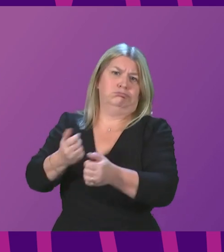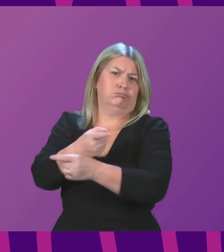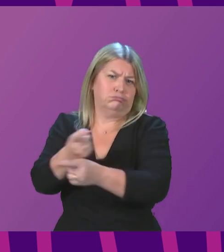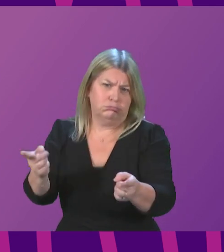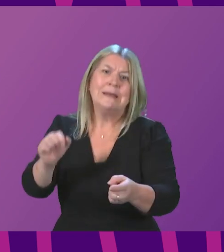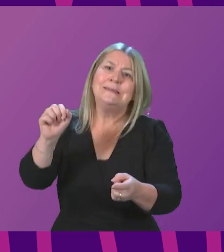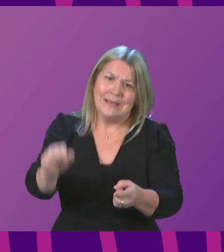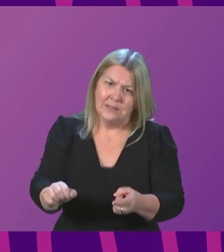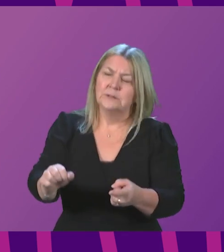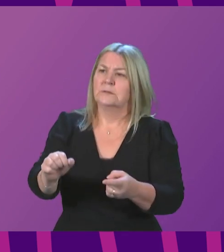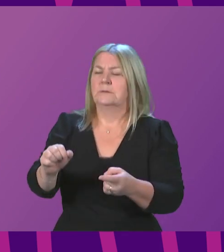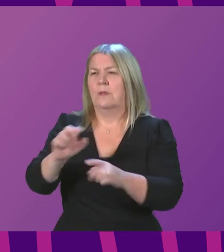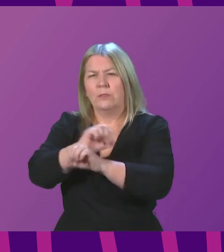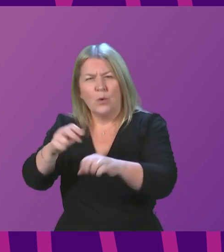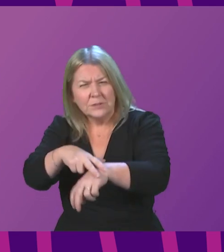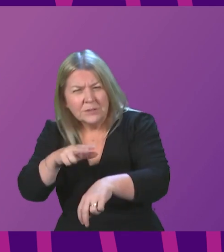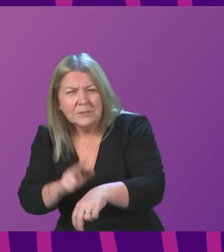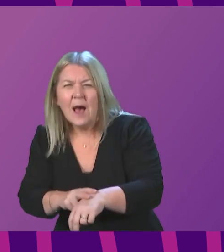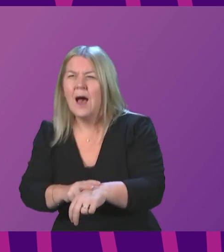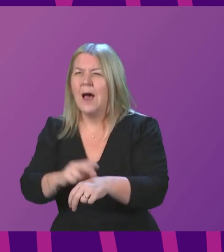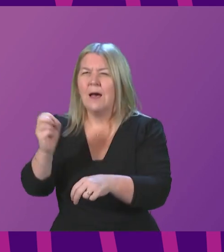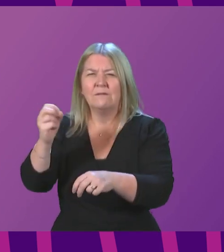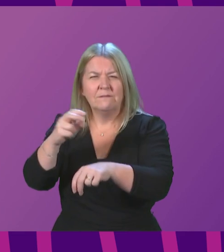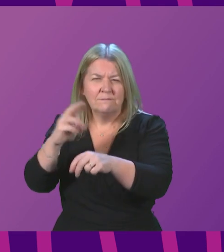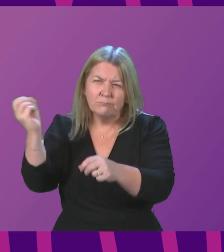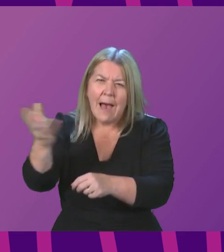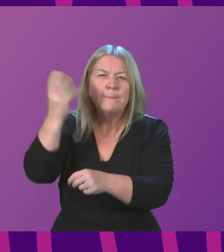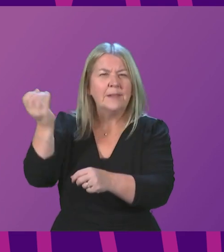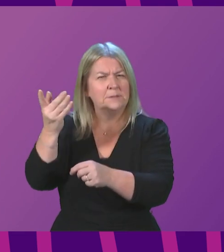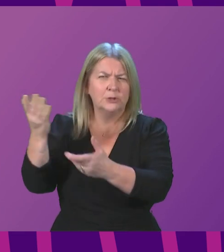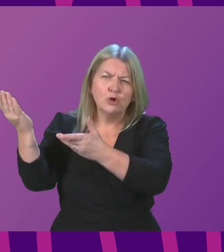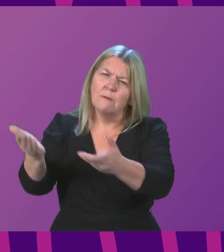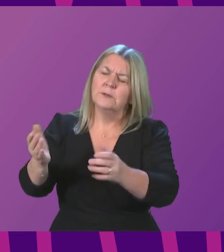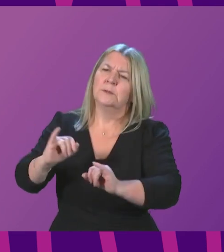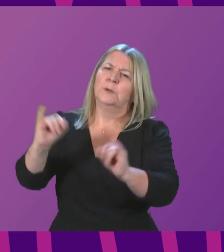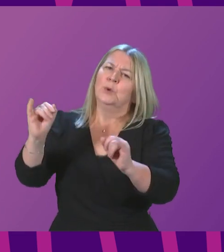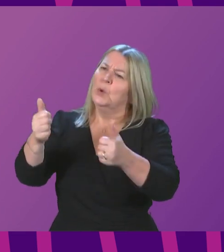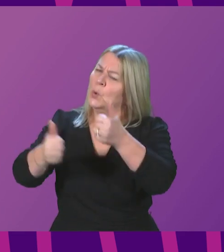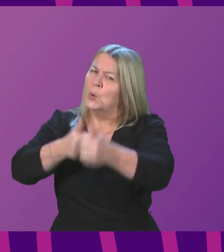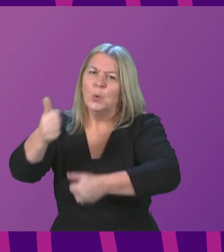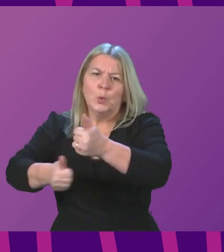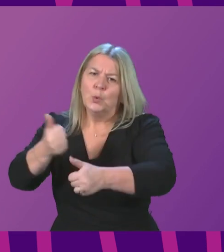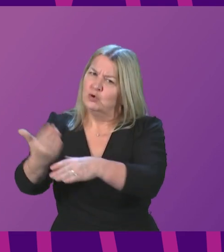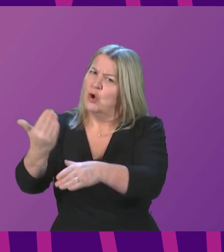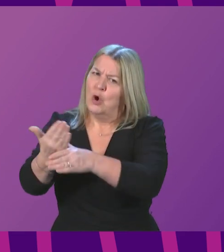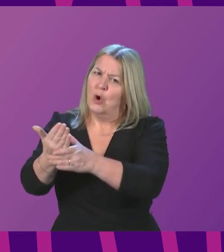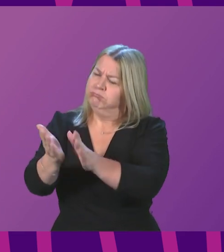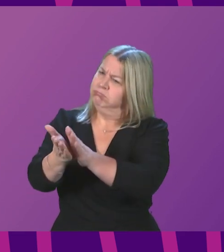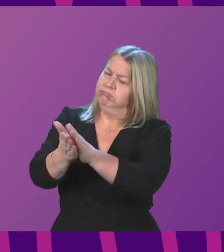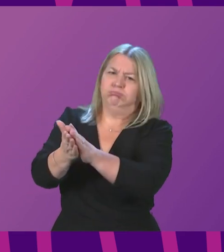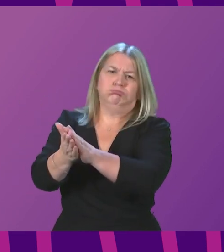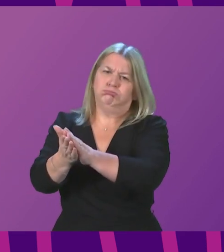Christmas, to our paramedics and ambulance technicians across the country. They do an outstanding job in circumstances that the rest of us can only